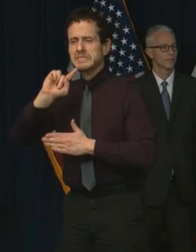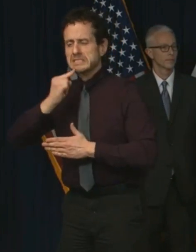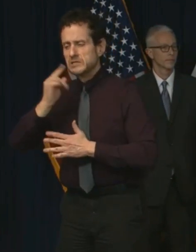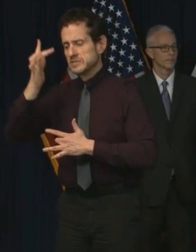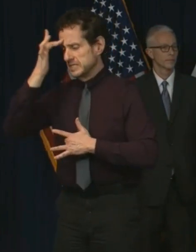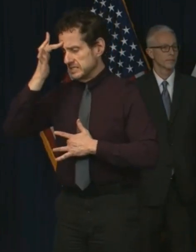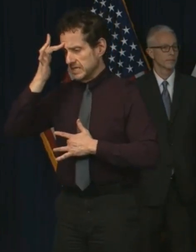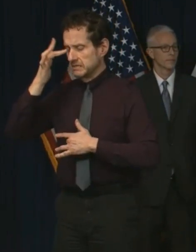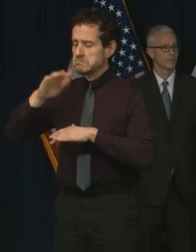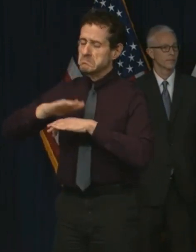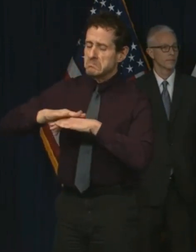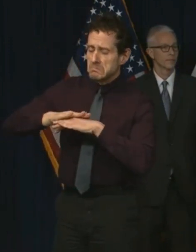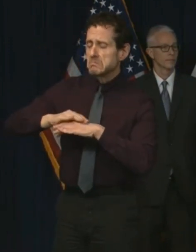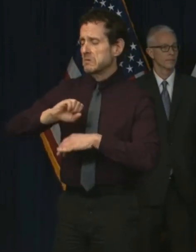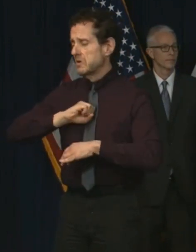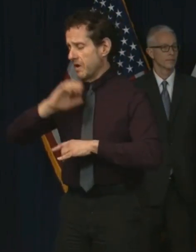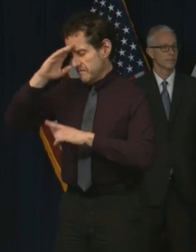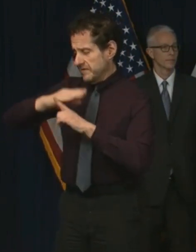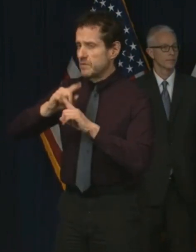hospitalization.